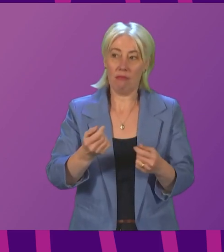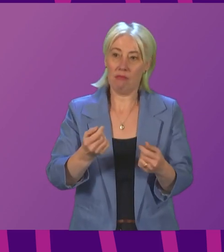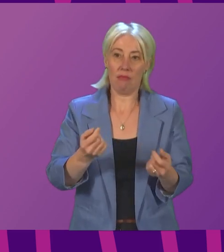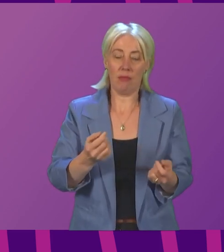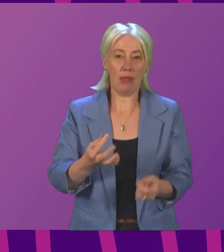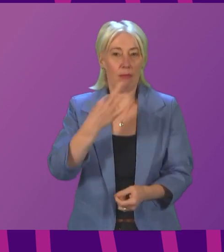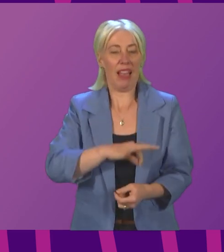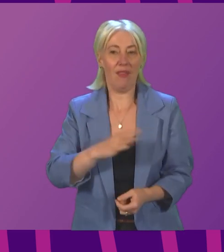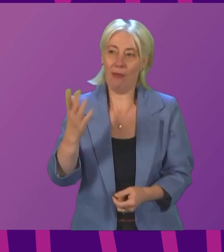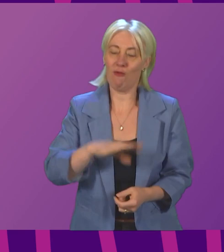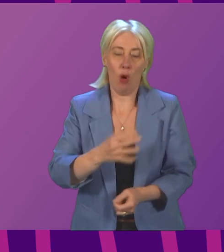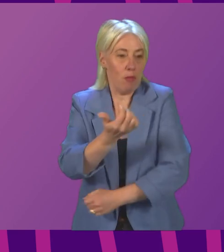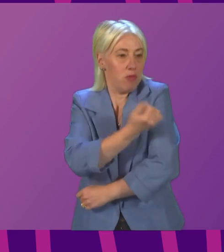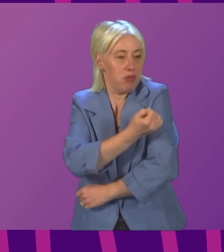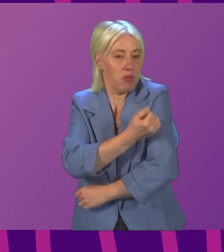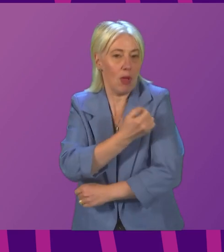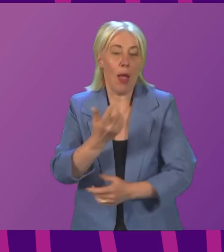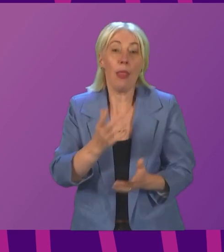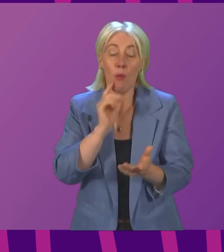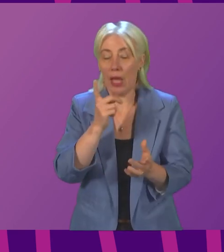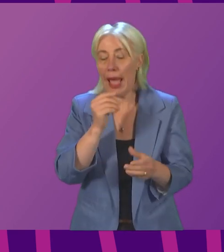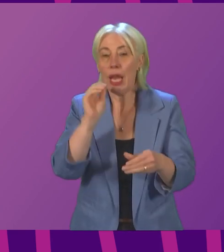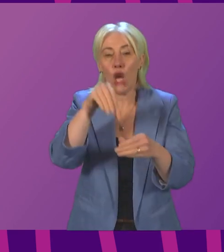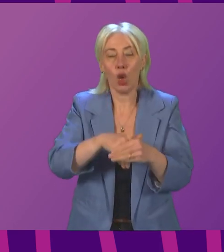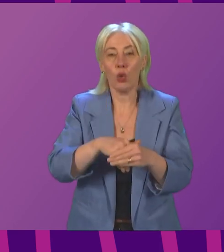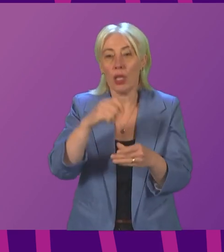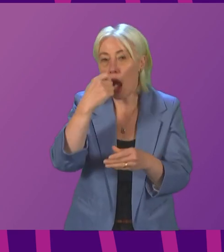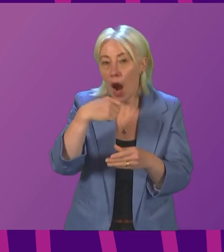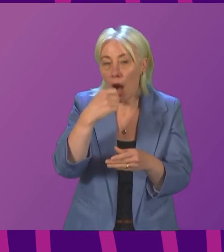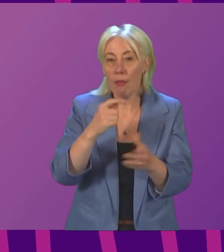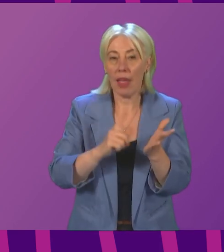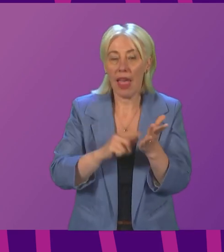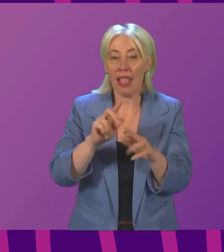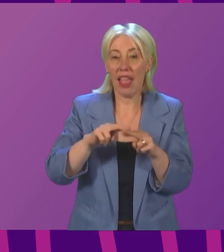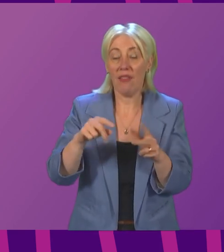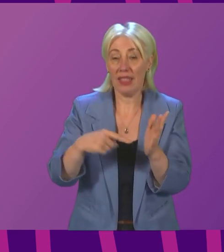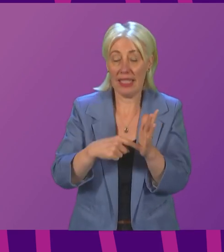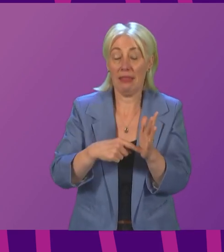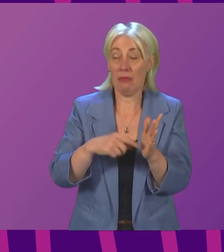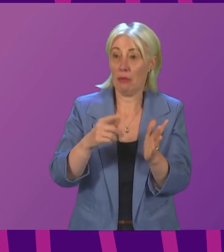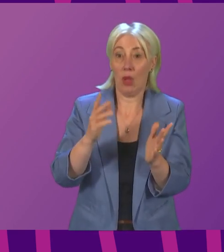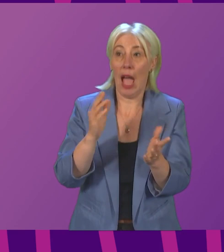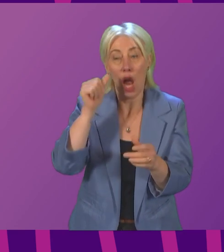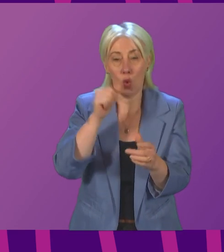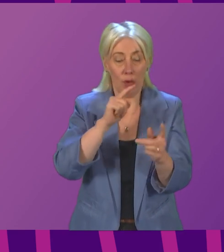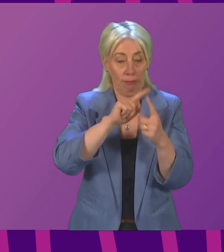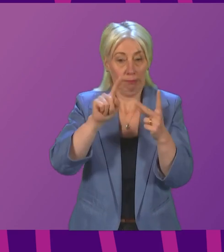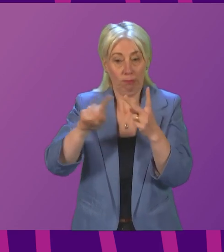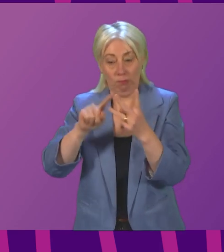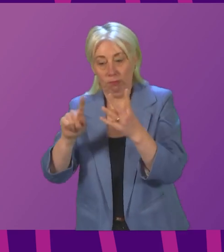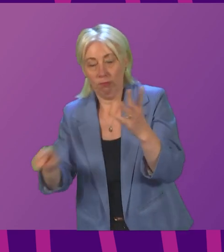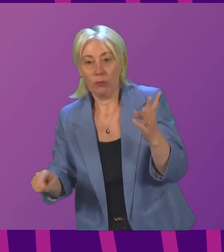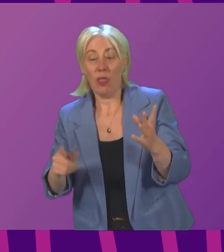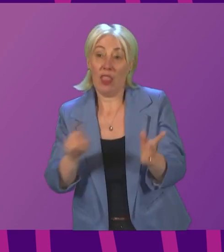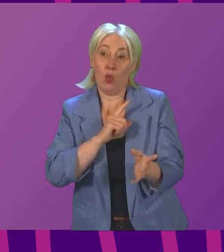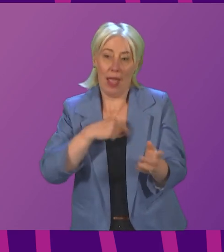uptake, and therefore we can move to include LFD tests. I understand the importance of LFD tests as part of a package of measures. That's why every